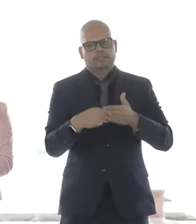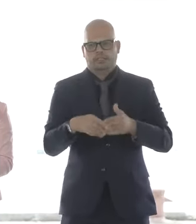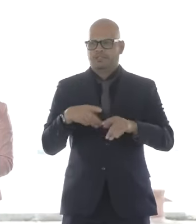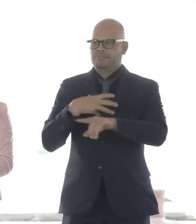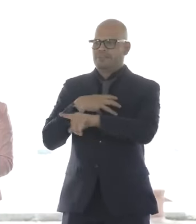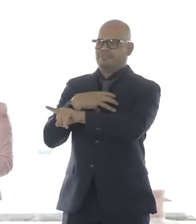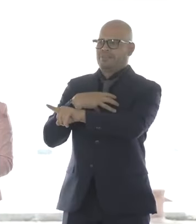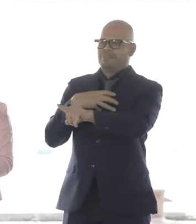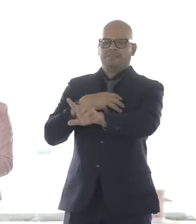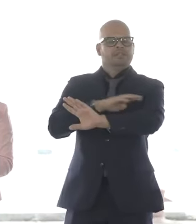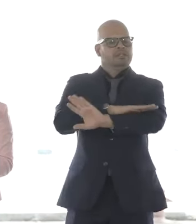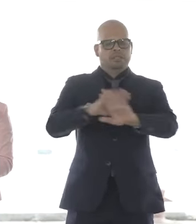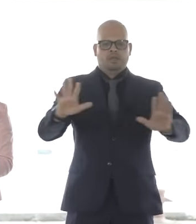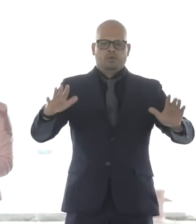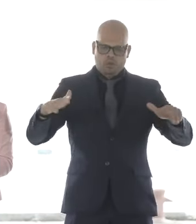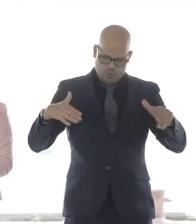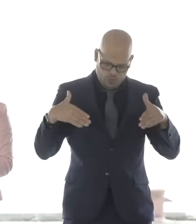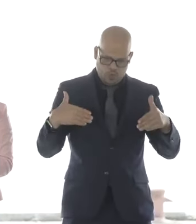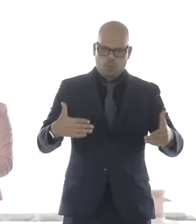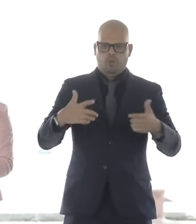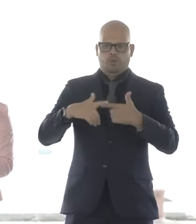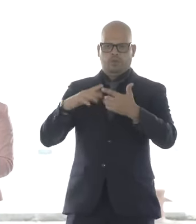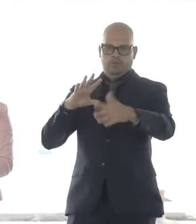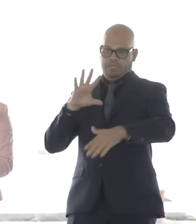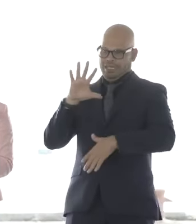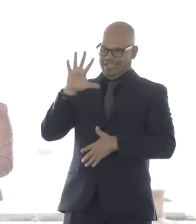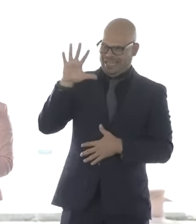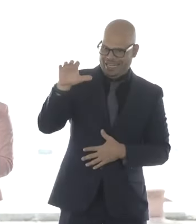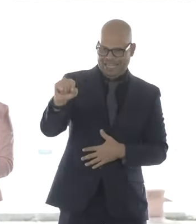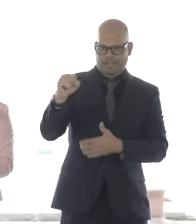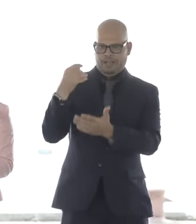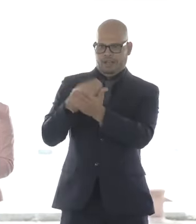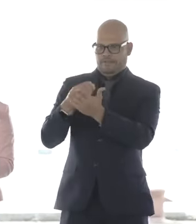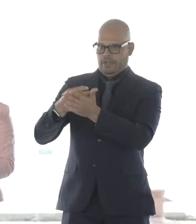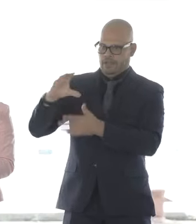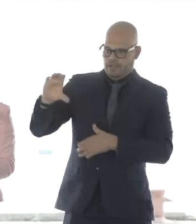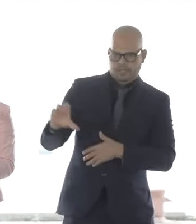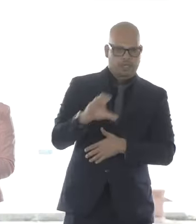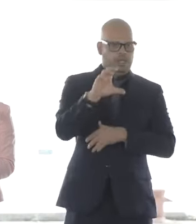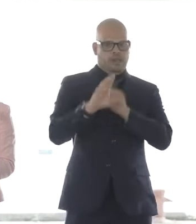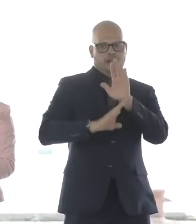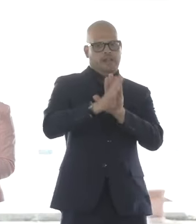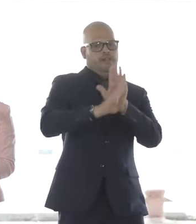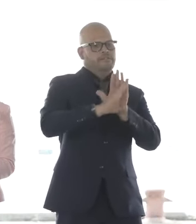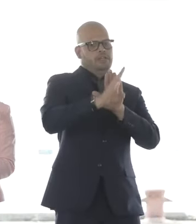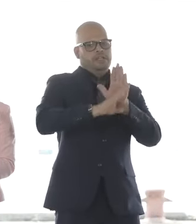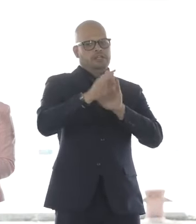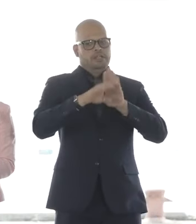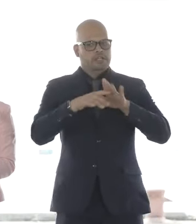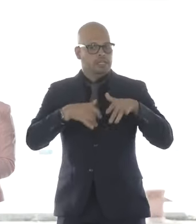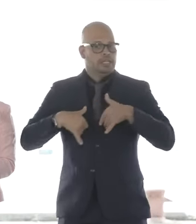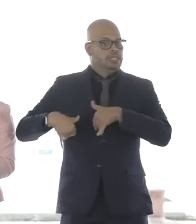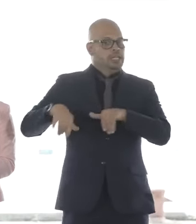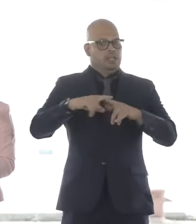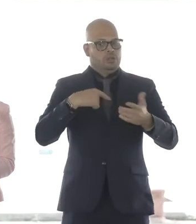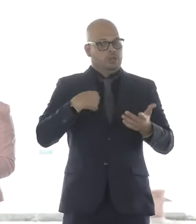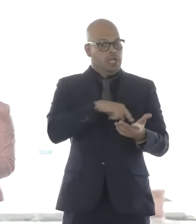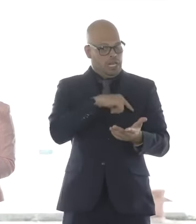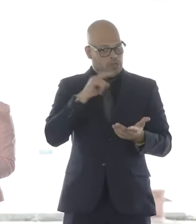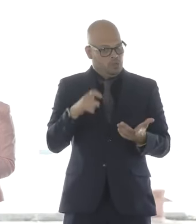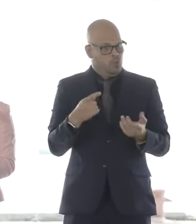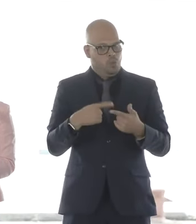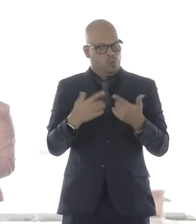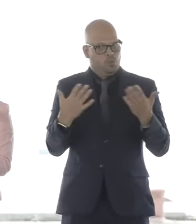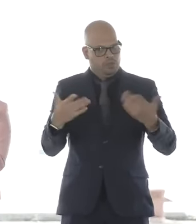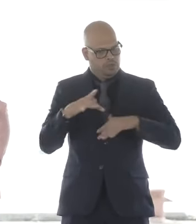bill that continues to power Massachusetts and positions us to be the global leader when it comes to climate technology. That's our goal.